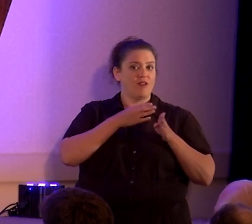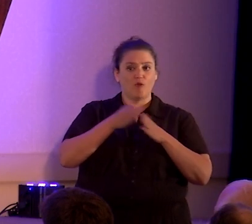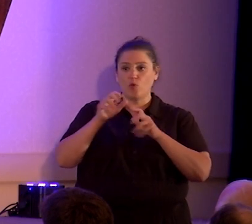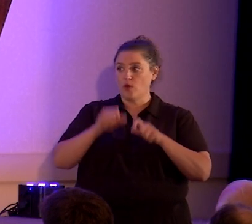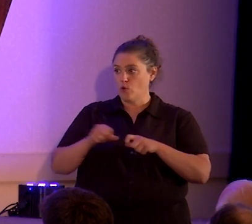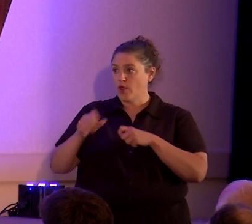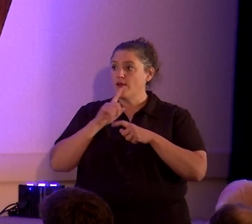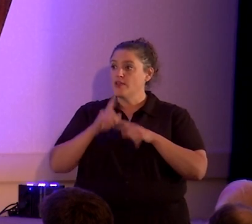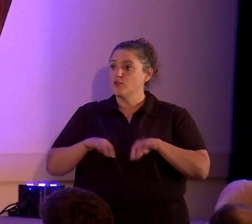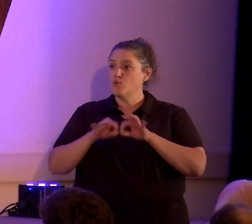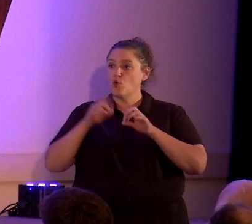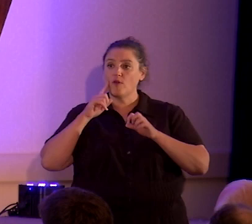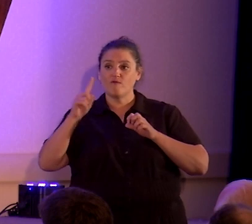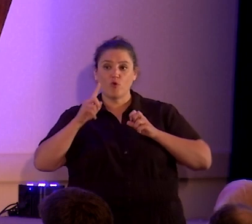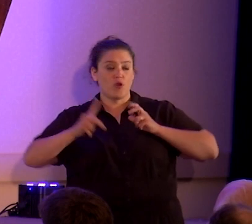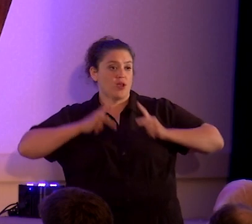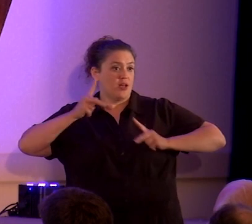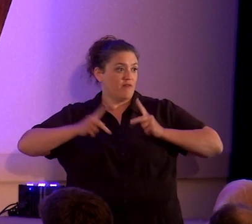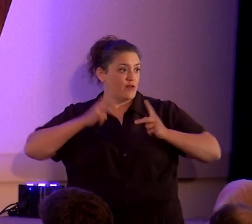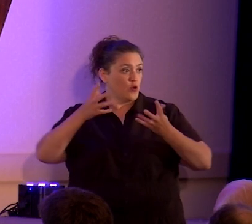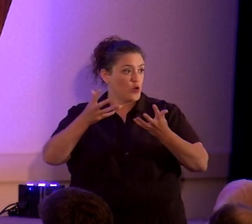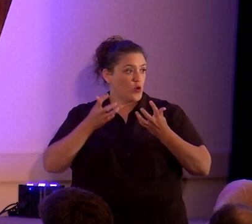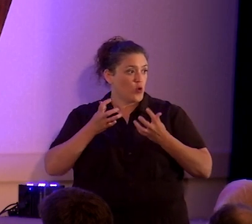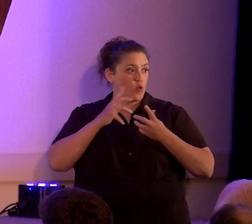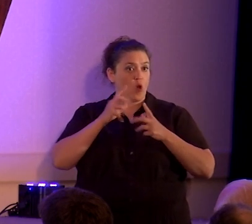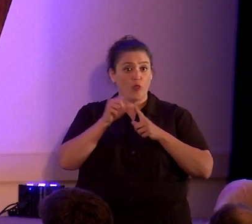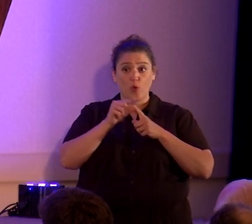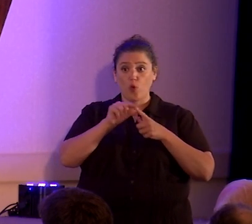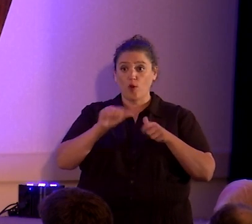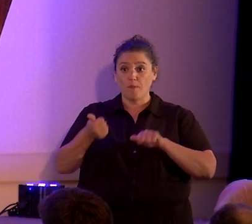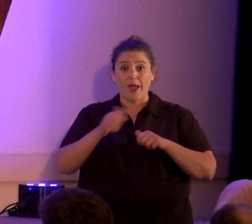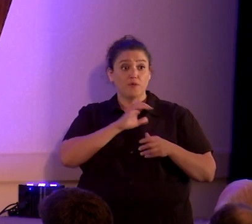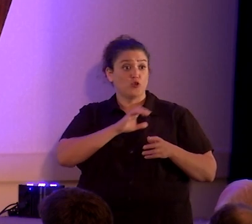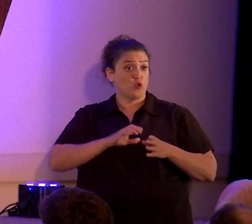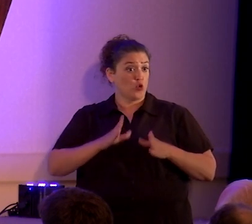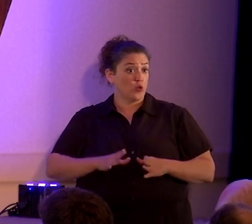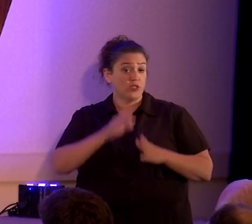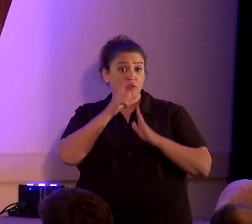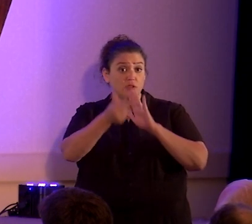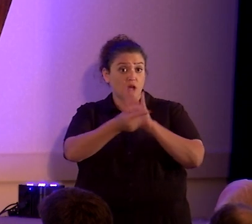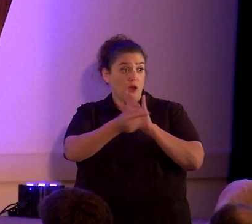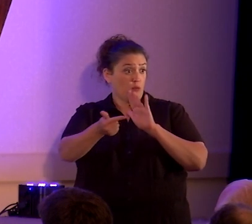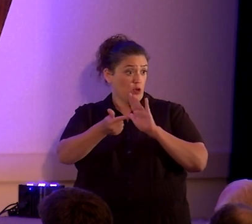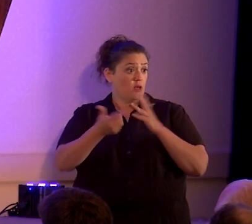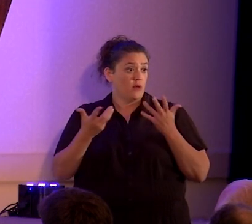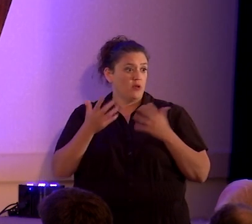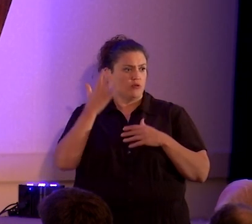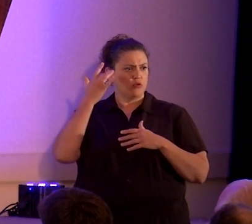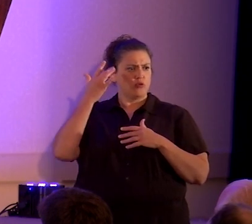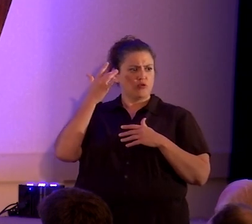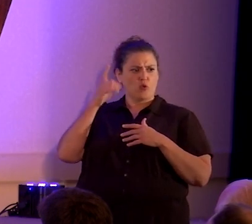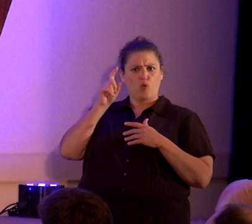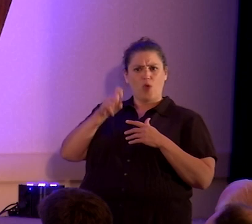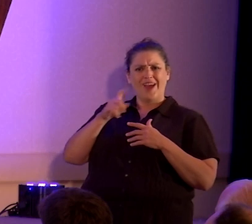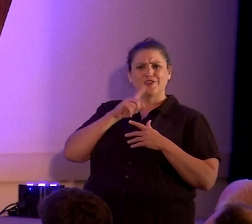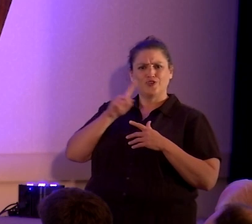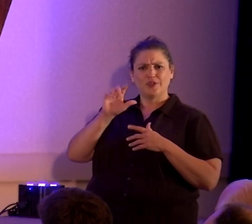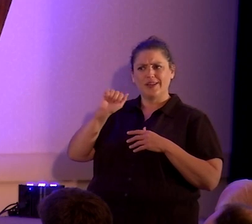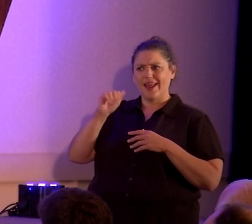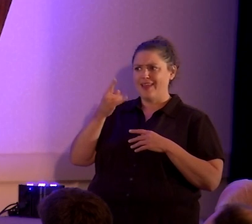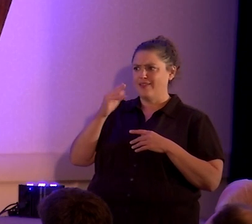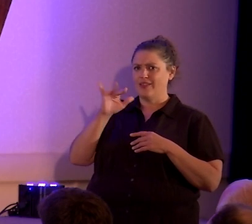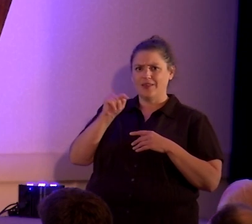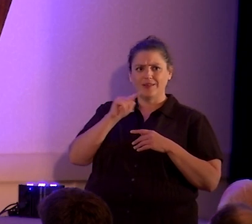important to individuals who want, you know, the word Baptist or Christian is not prohibited on license plates, so why should atheists? Our